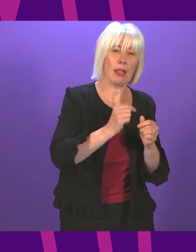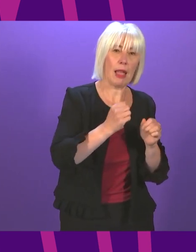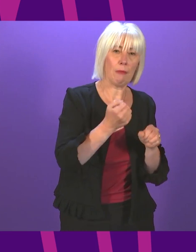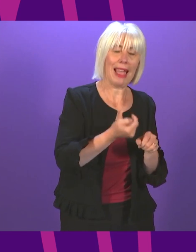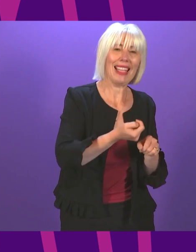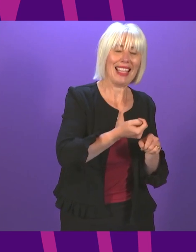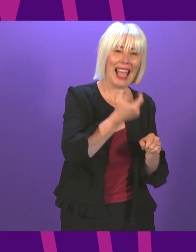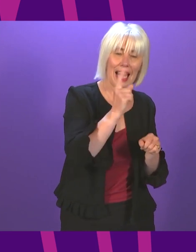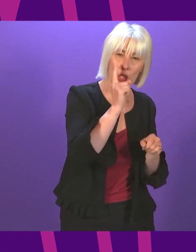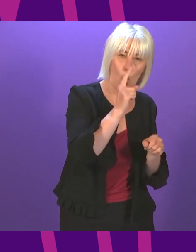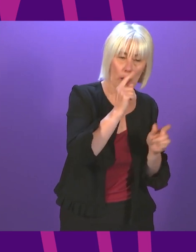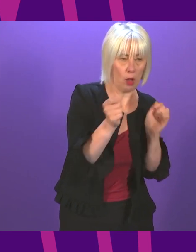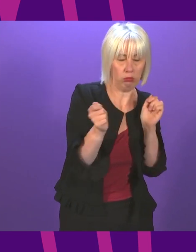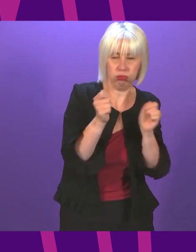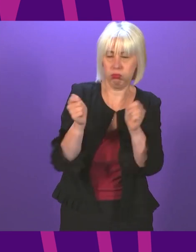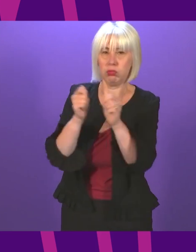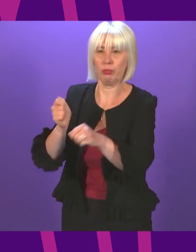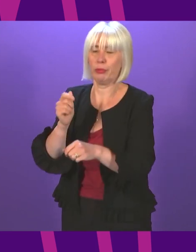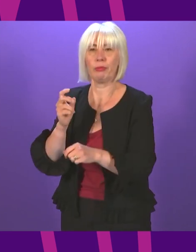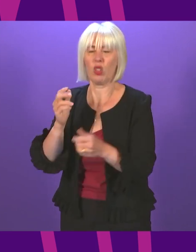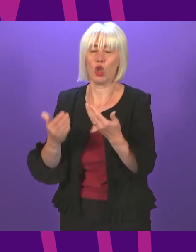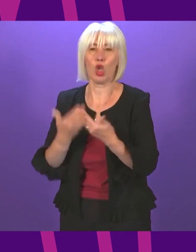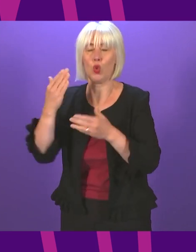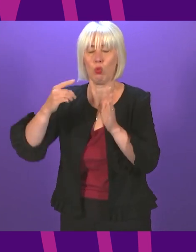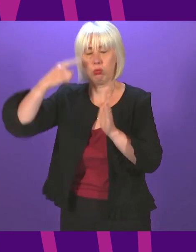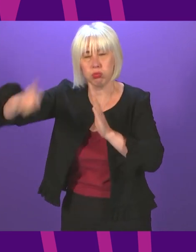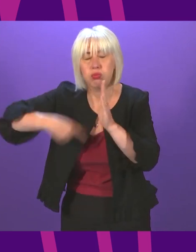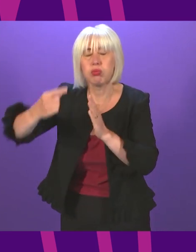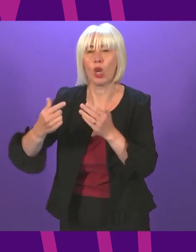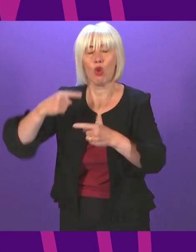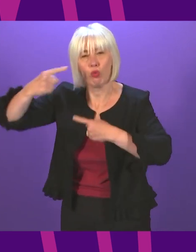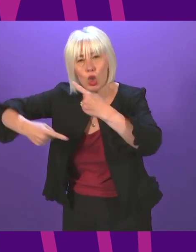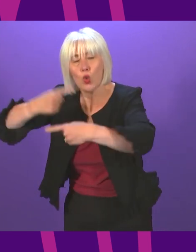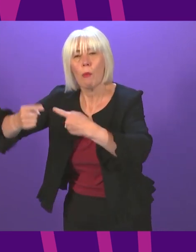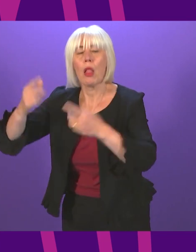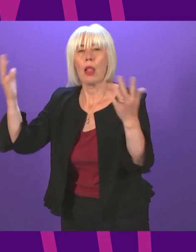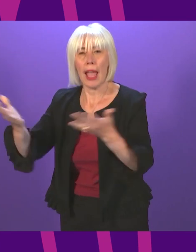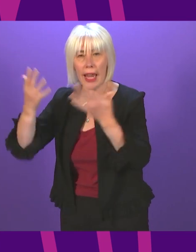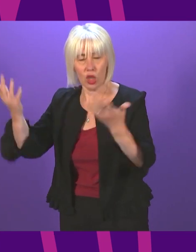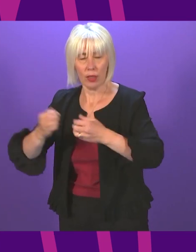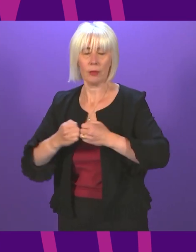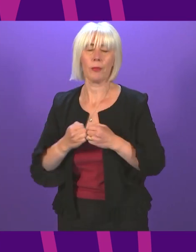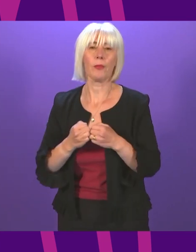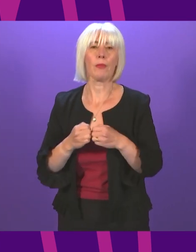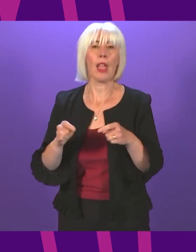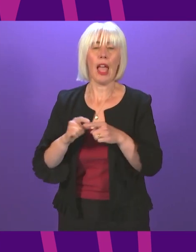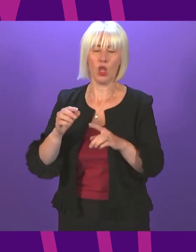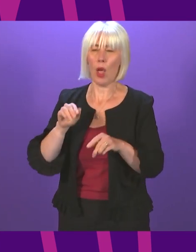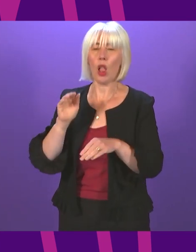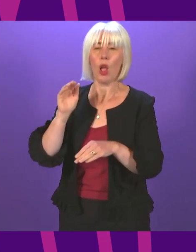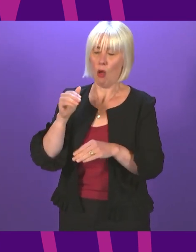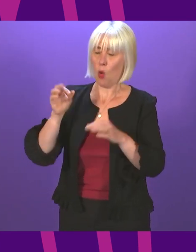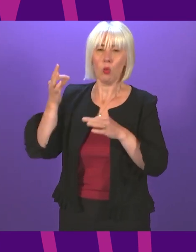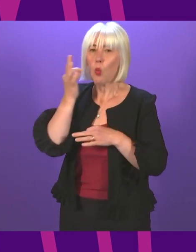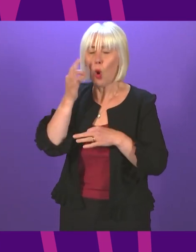-carbon sources of energy. Through this agreement, we will deliver a stronger package of support for marine renewables and offshore wind,